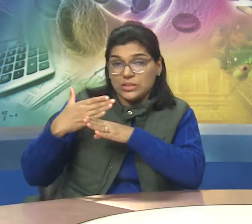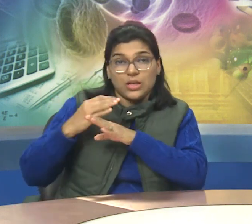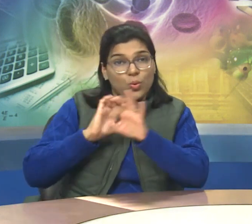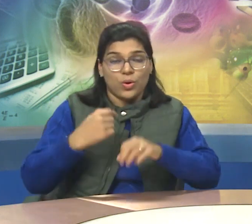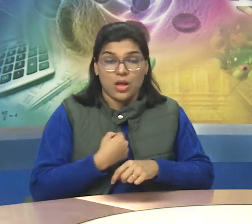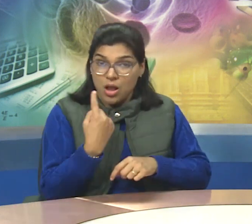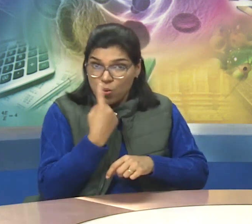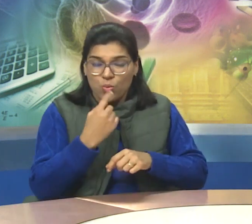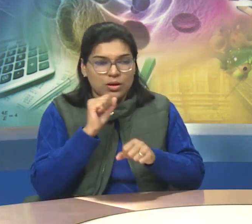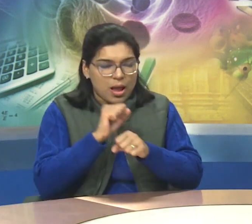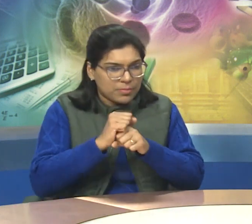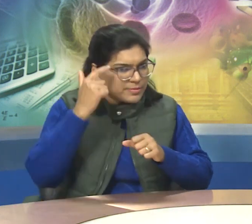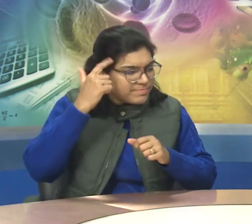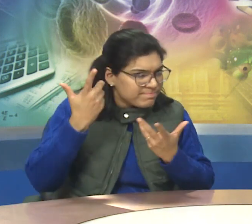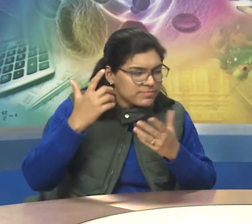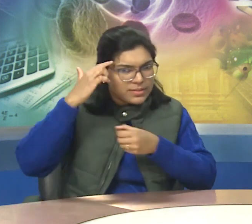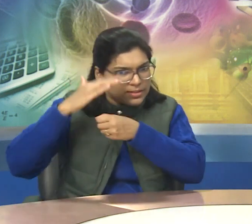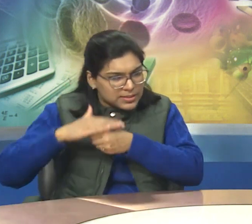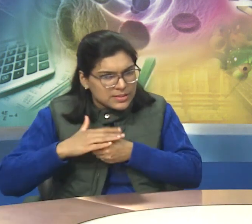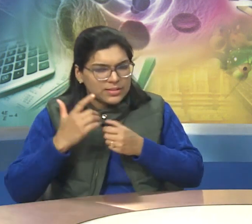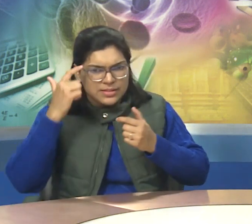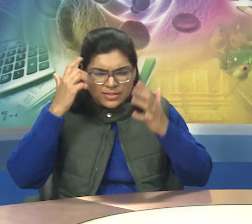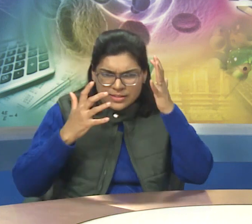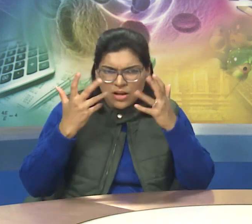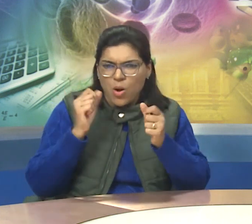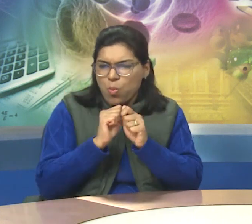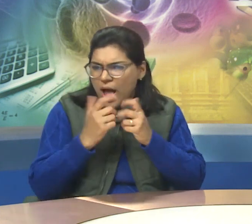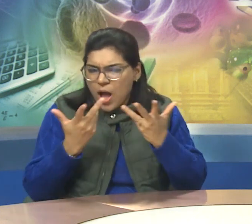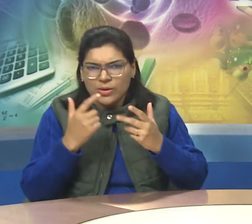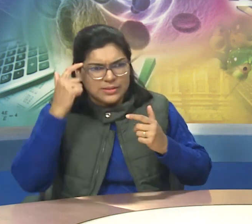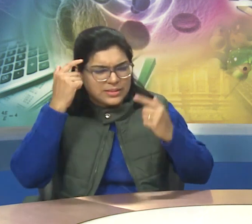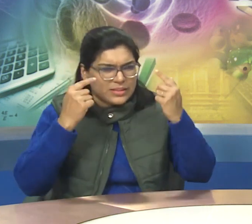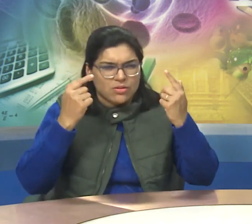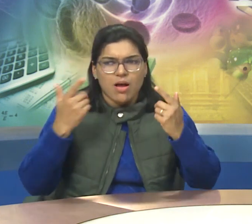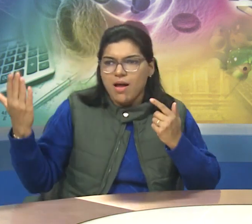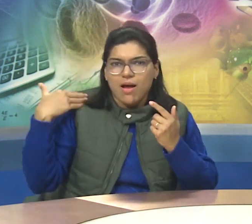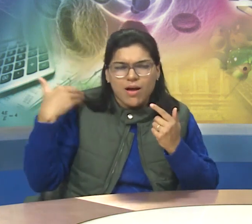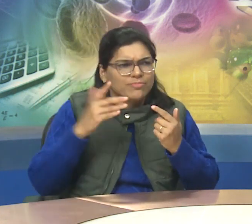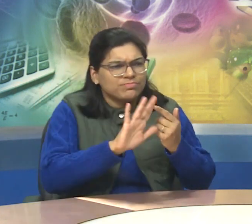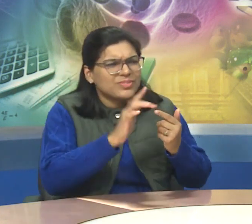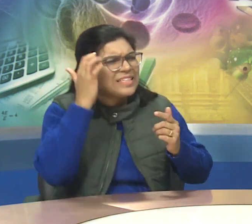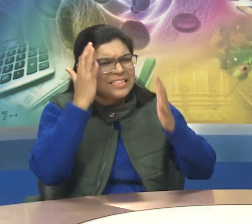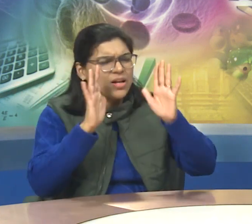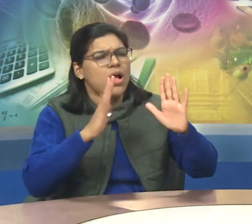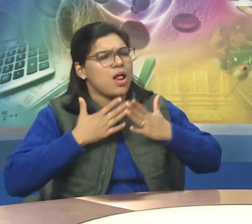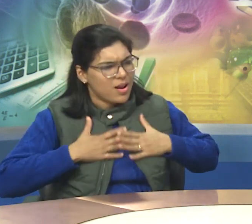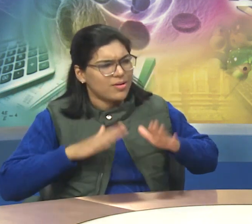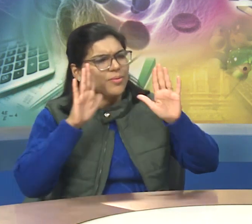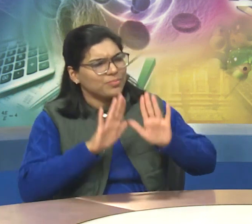by promoting a sense of a feeling of